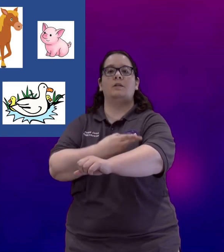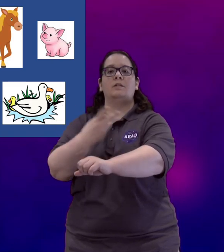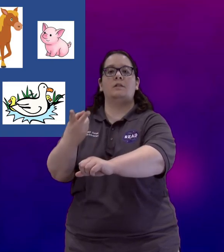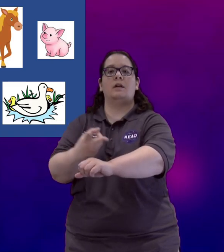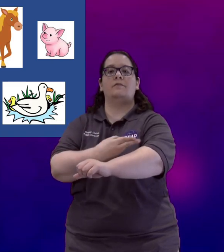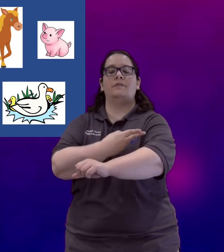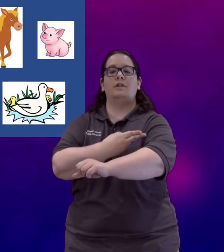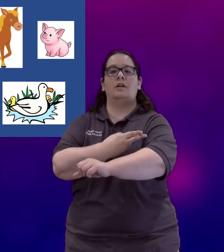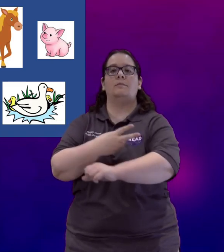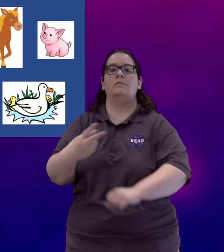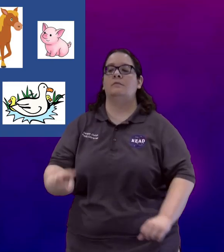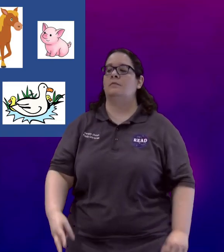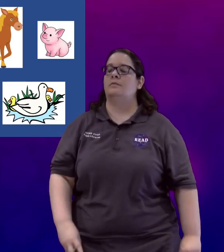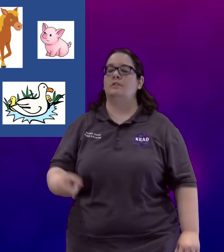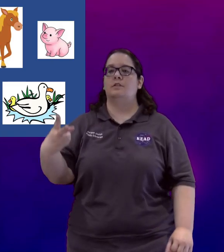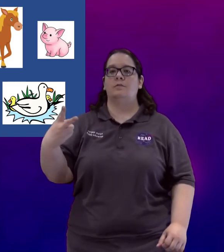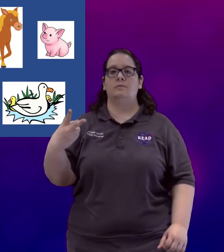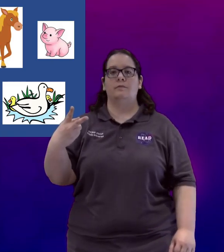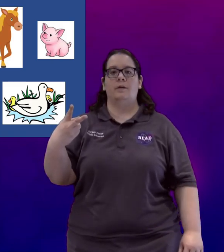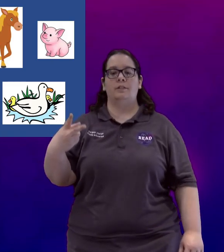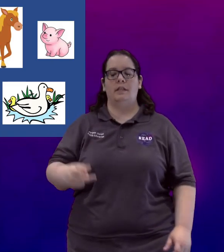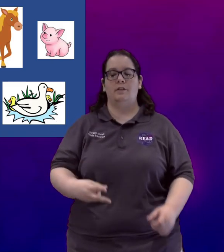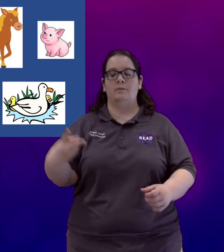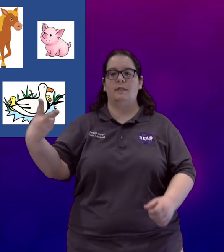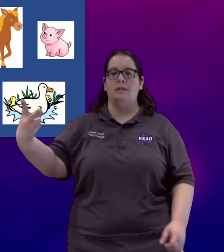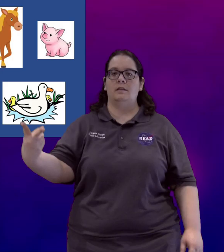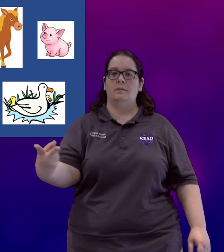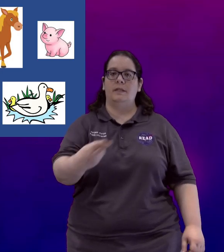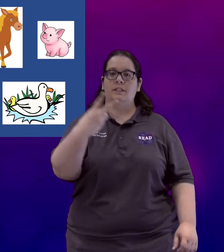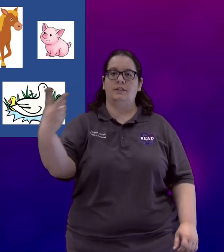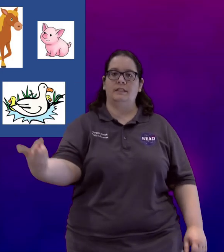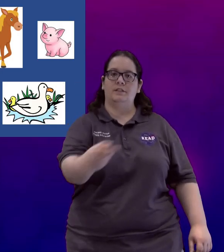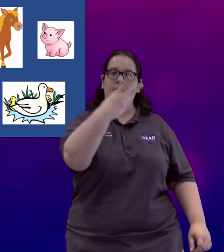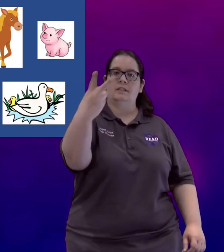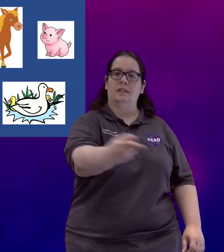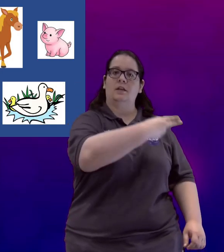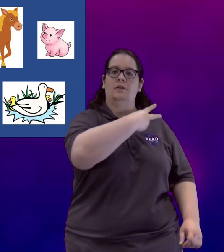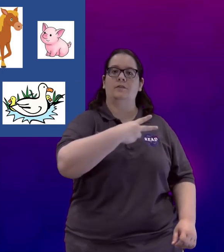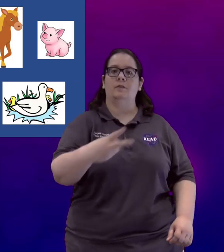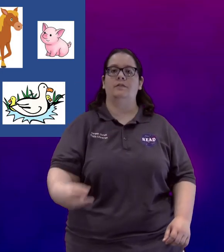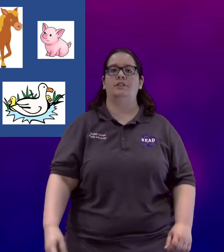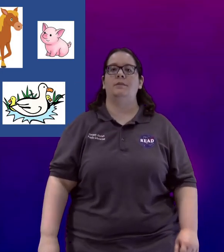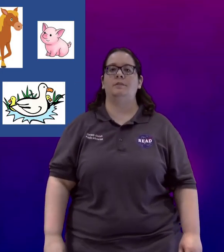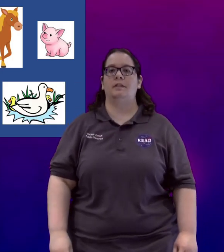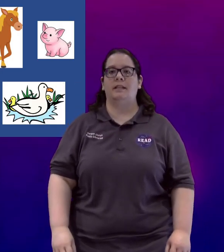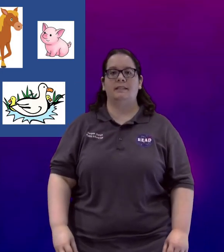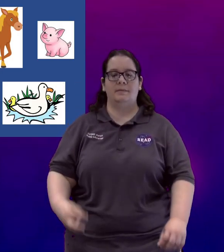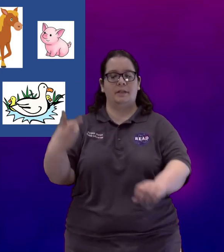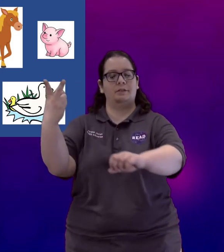off of your arm. You know farmers take those big big shearing scissors and they cut off the wool of the sheep so that they can see better.